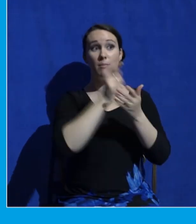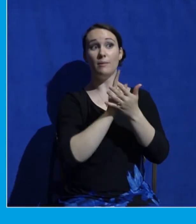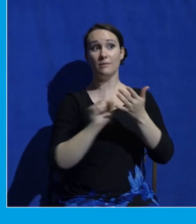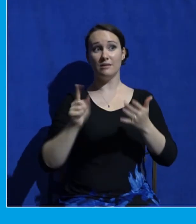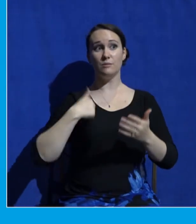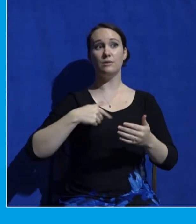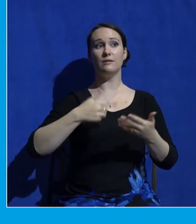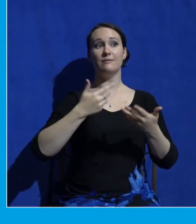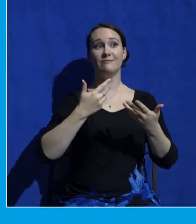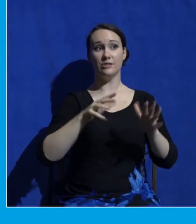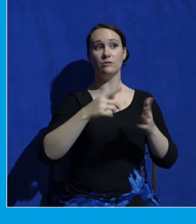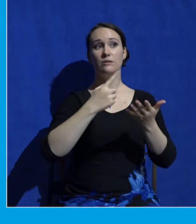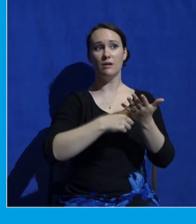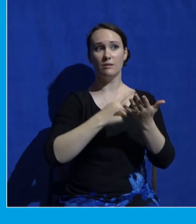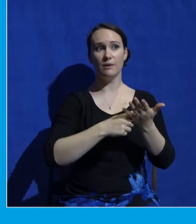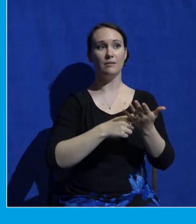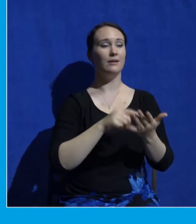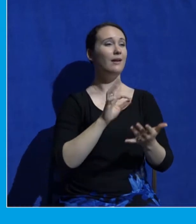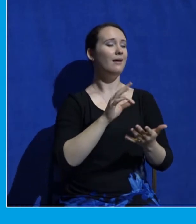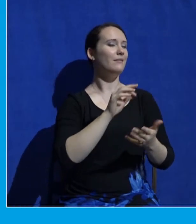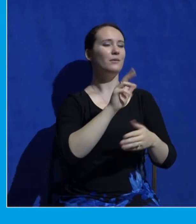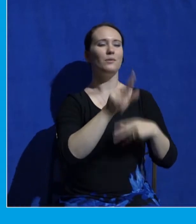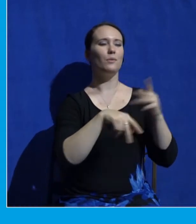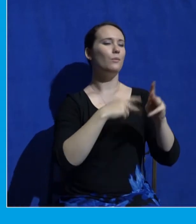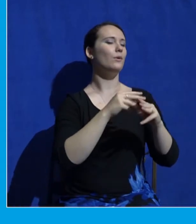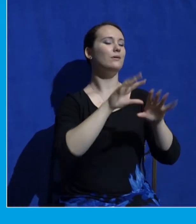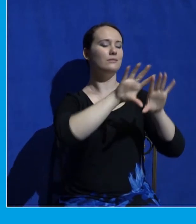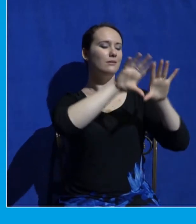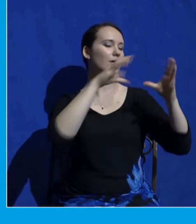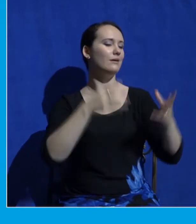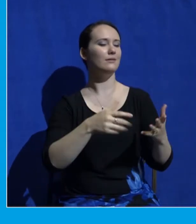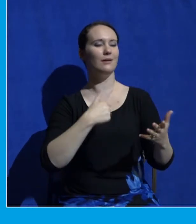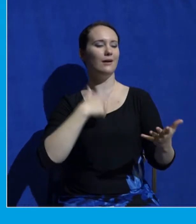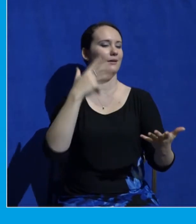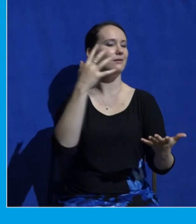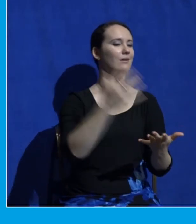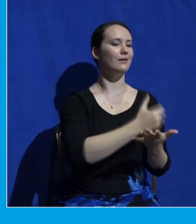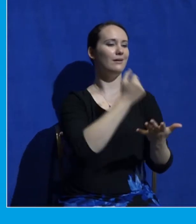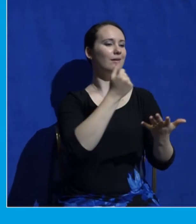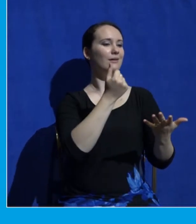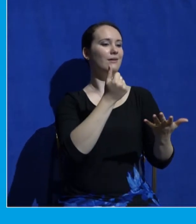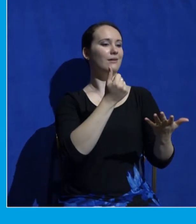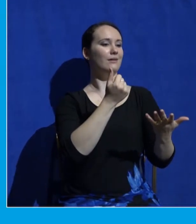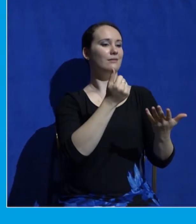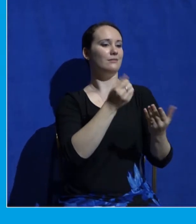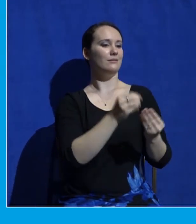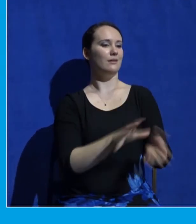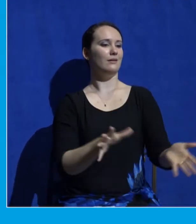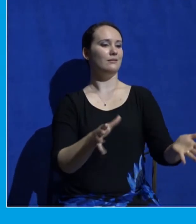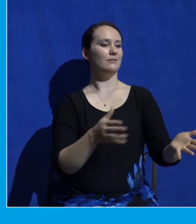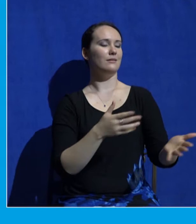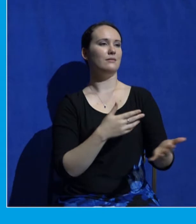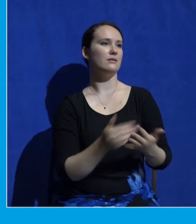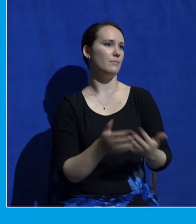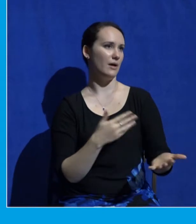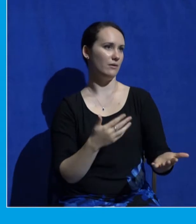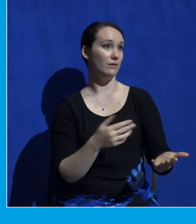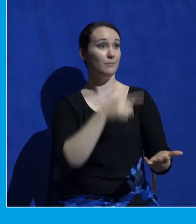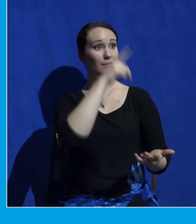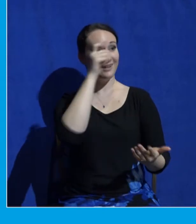Big deal. It's not gonna matter because there's another world. All that this world offers will one